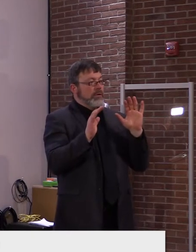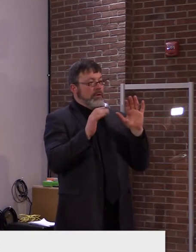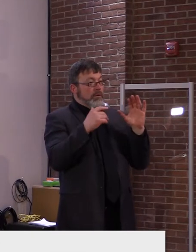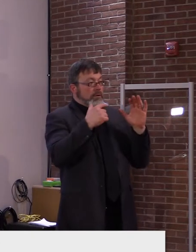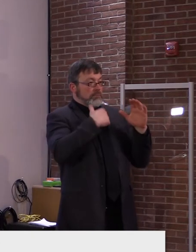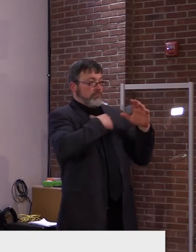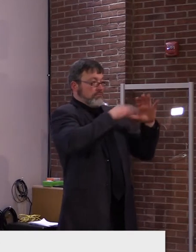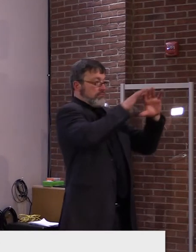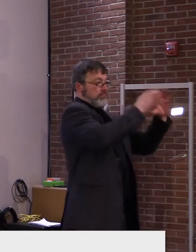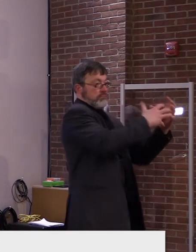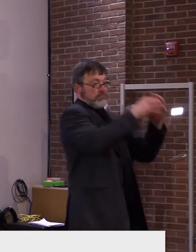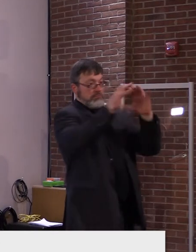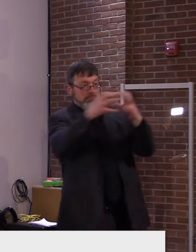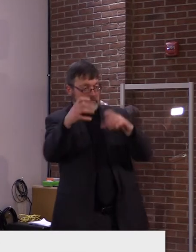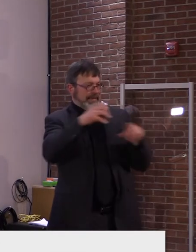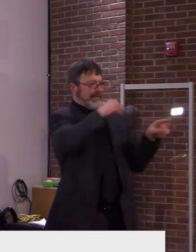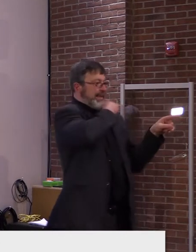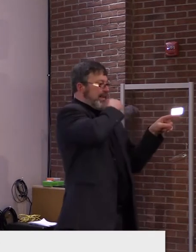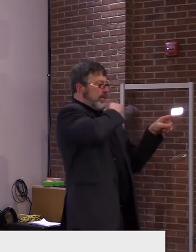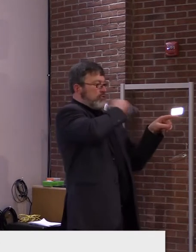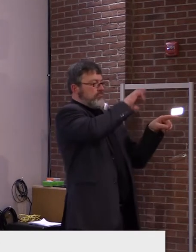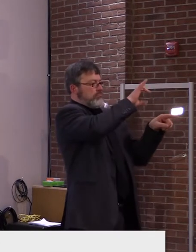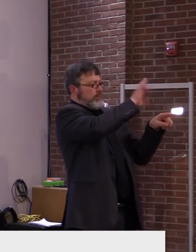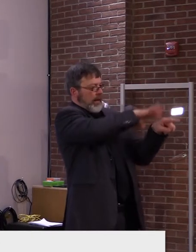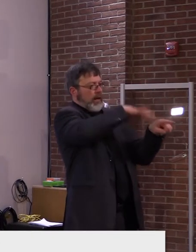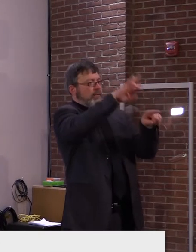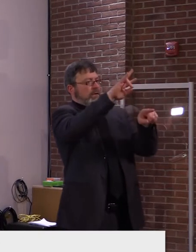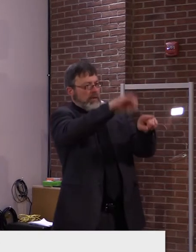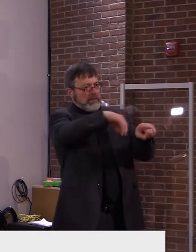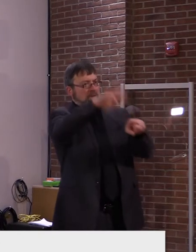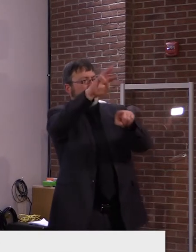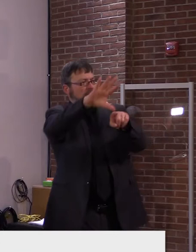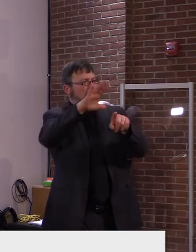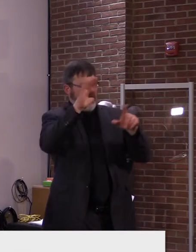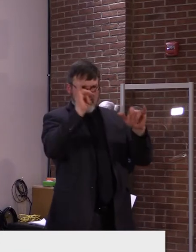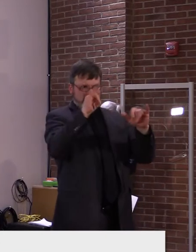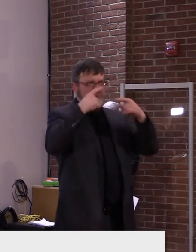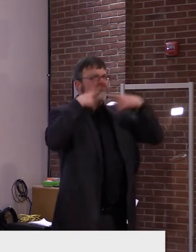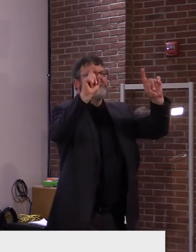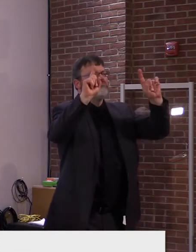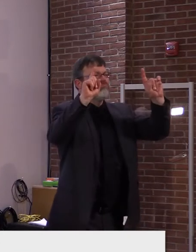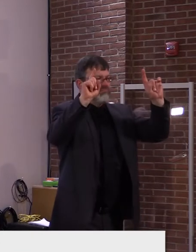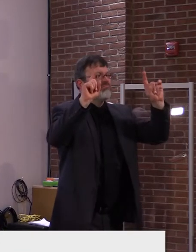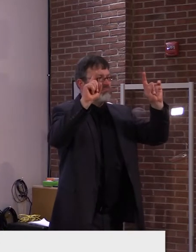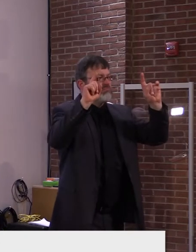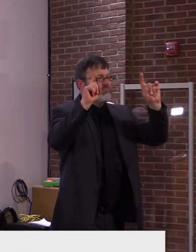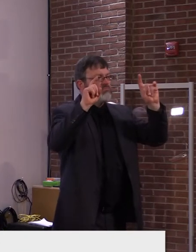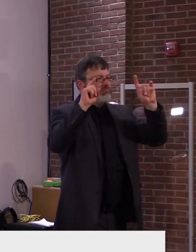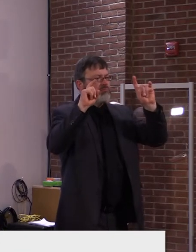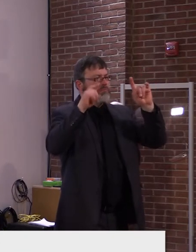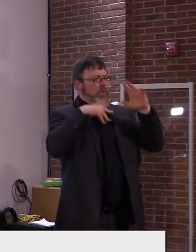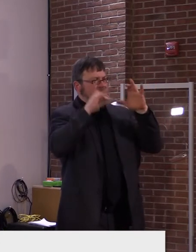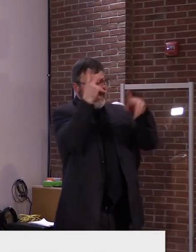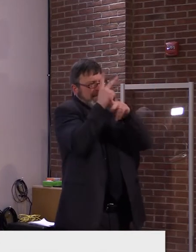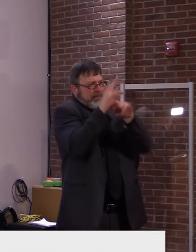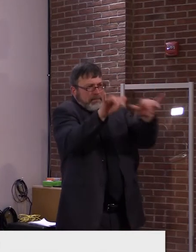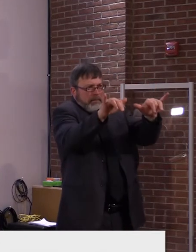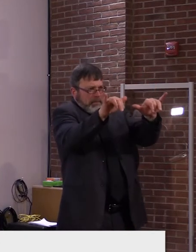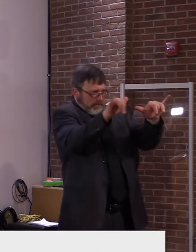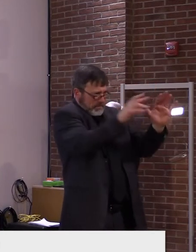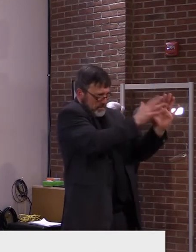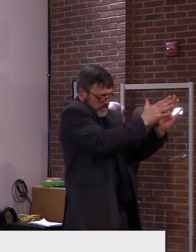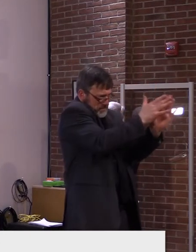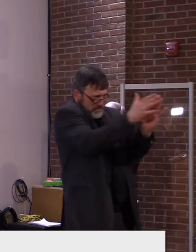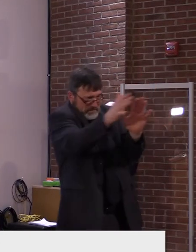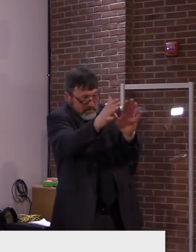well. It's, uh, it's not confusing. Uh, people know where we're going, uh, and it's easy to administer. So, again,